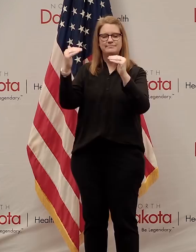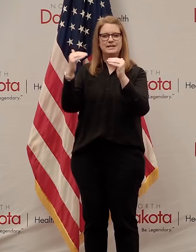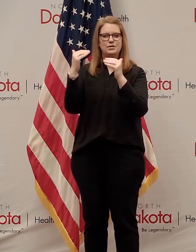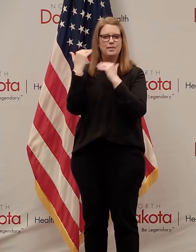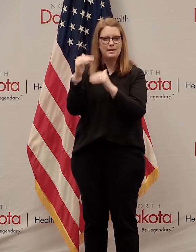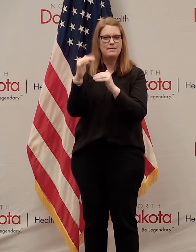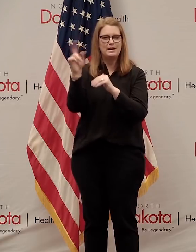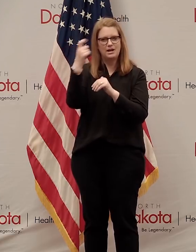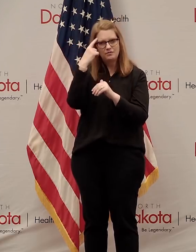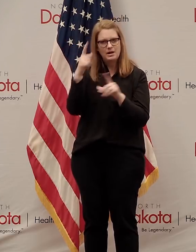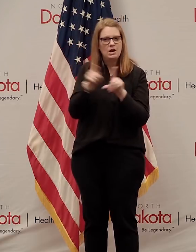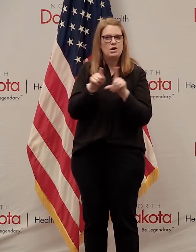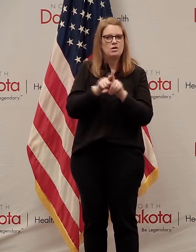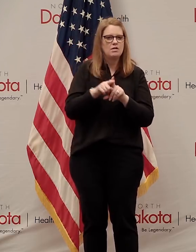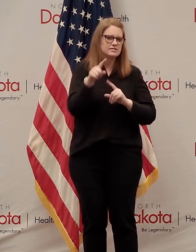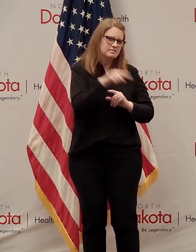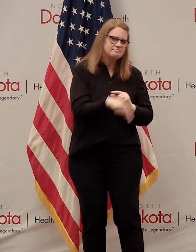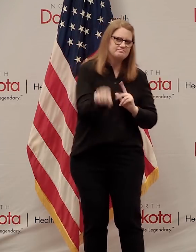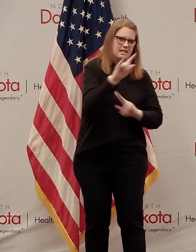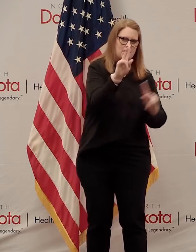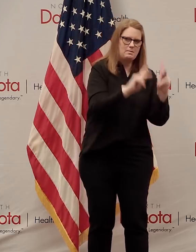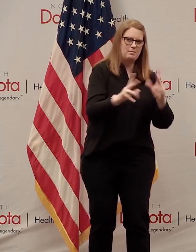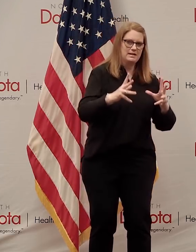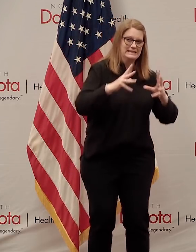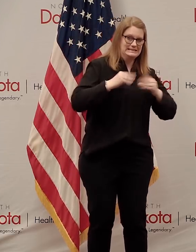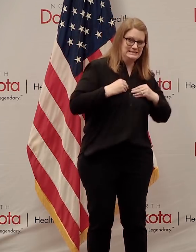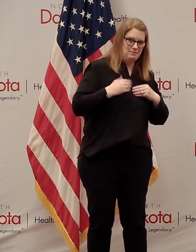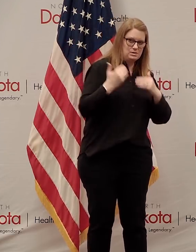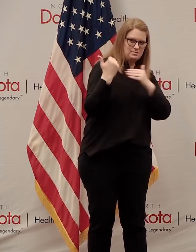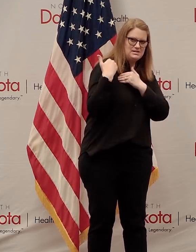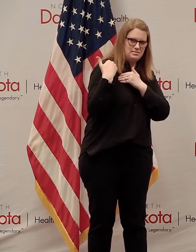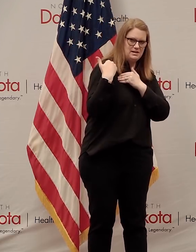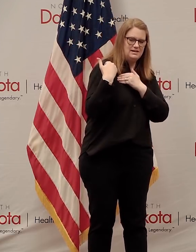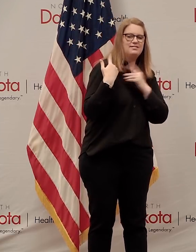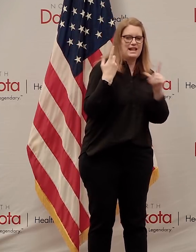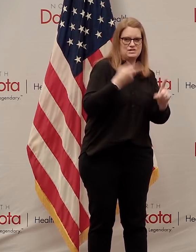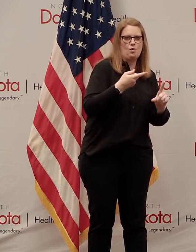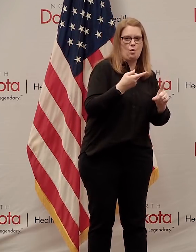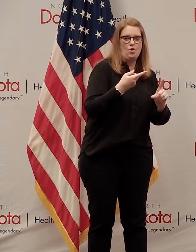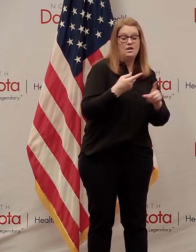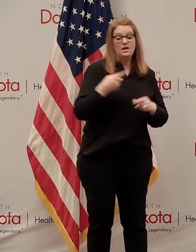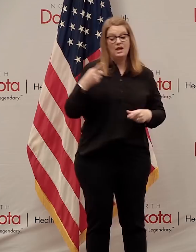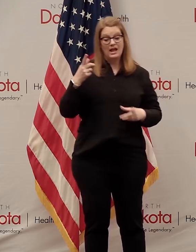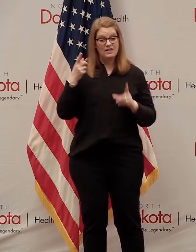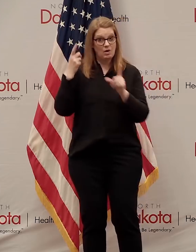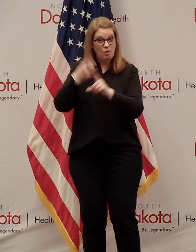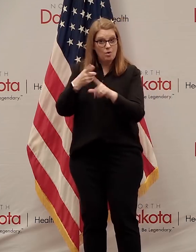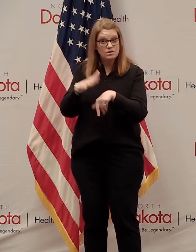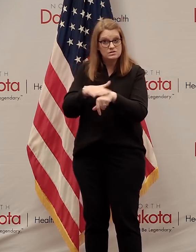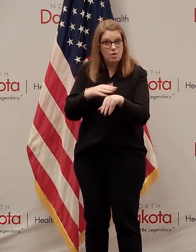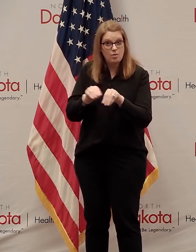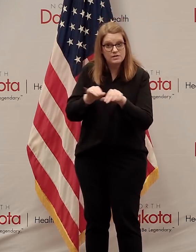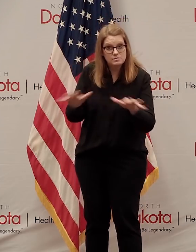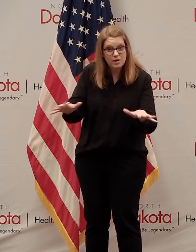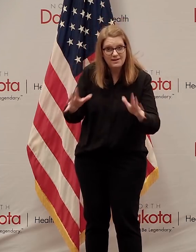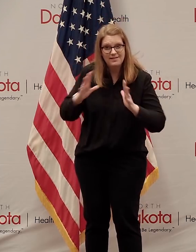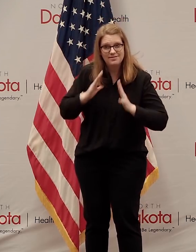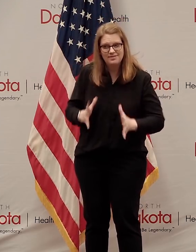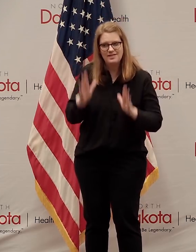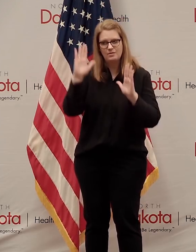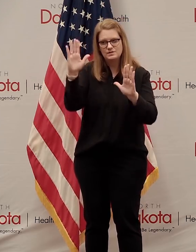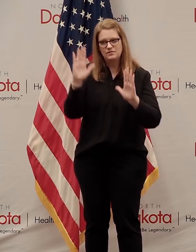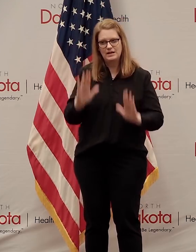combination because the goal was to reduce the spread, which we did. And that was fantastic. So